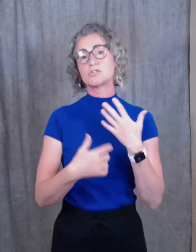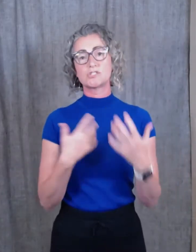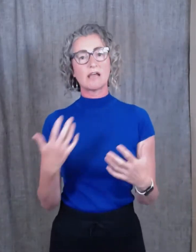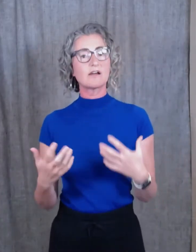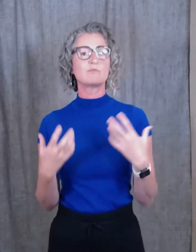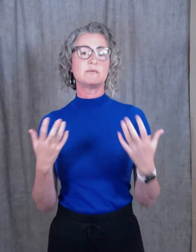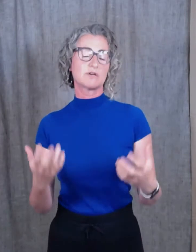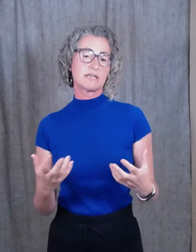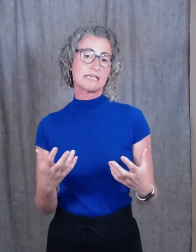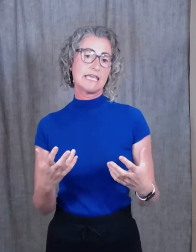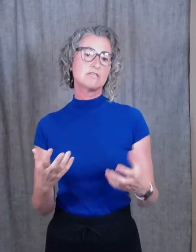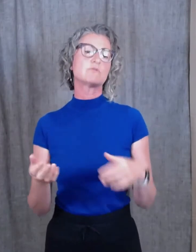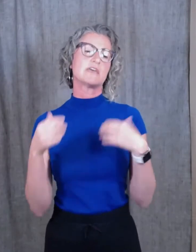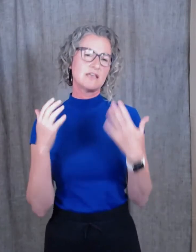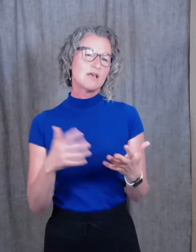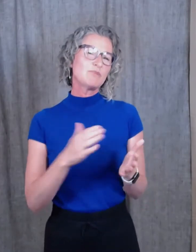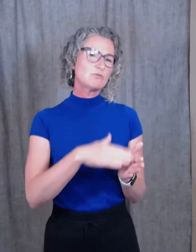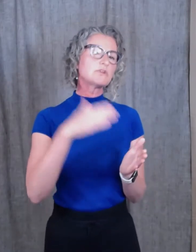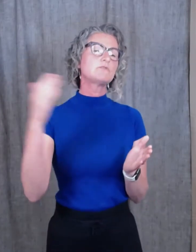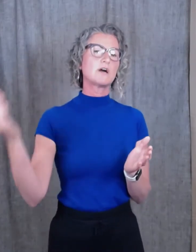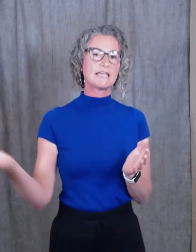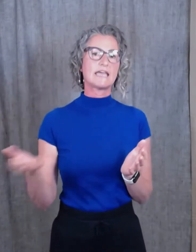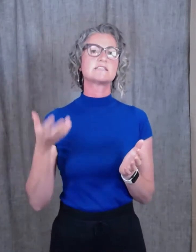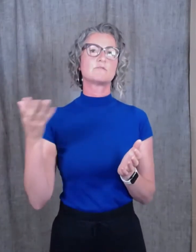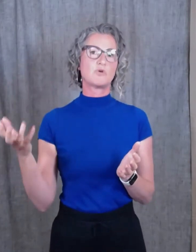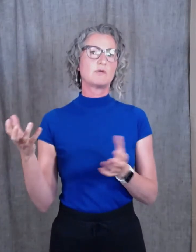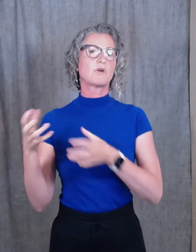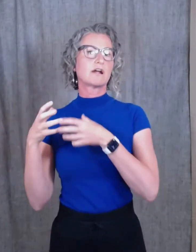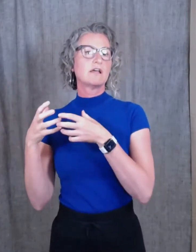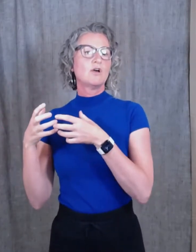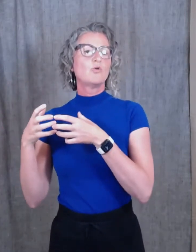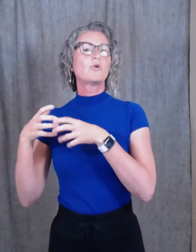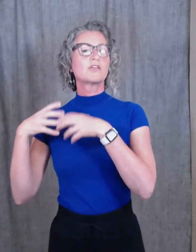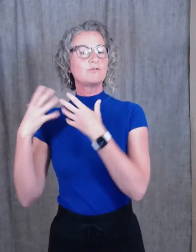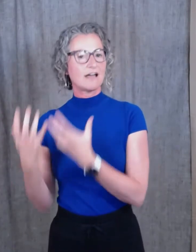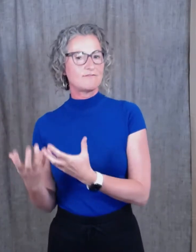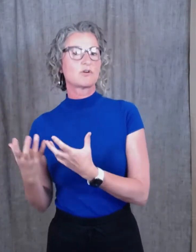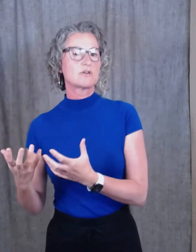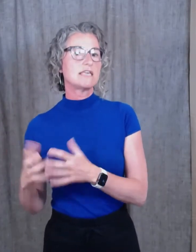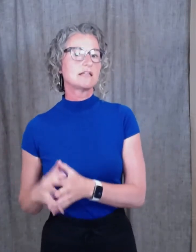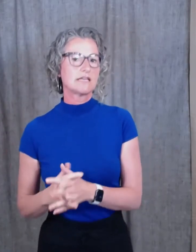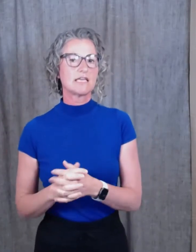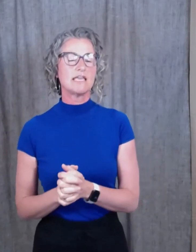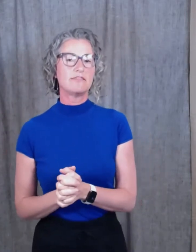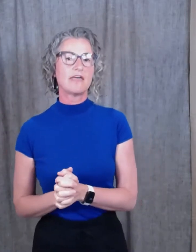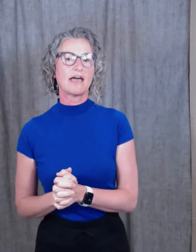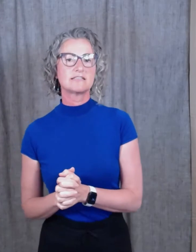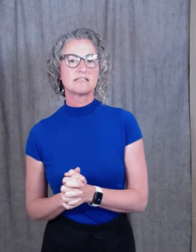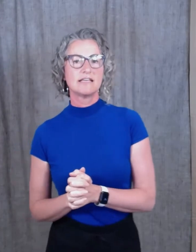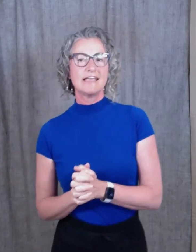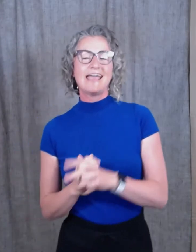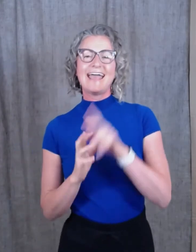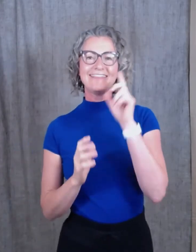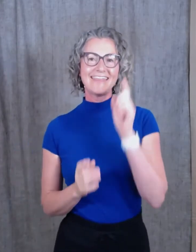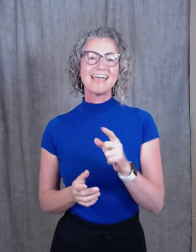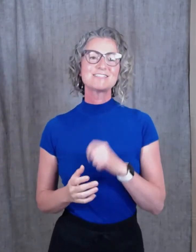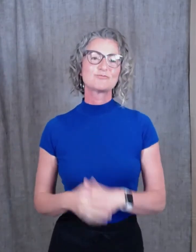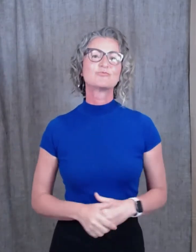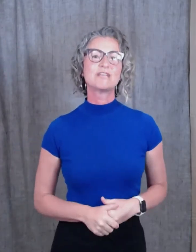share and people can engage with it. But you really want to get to the point where you have your own healing in that. And that's really